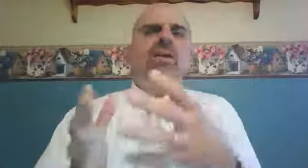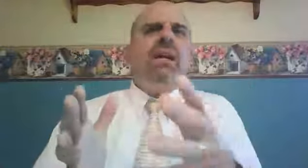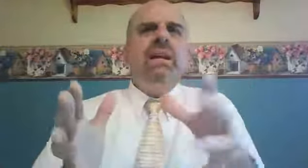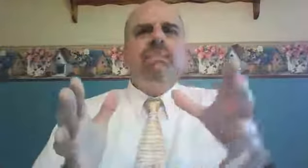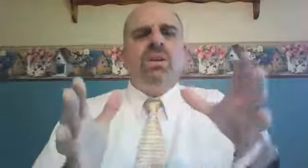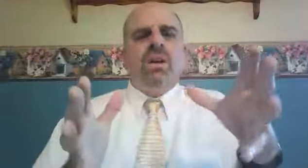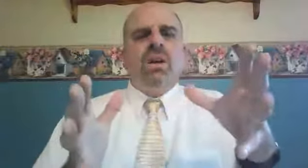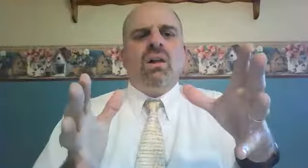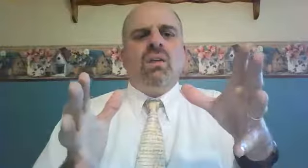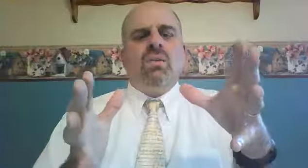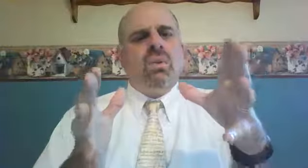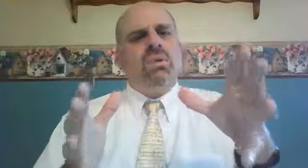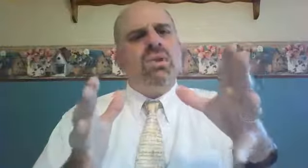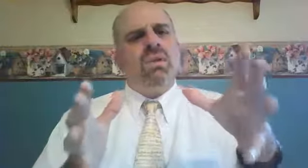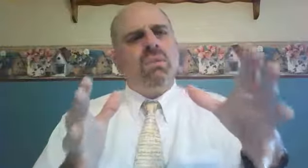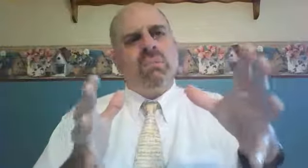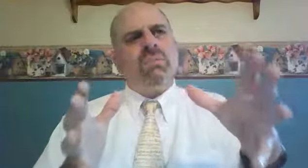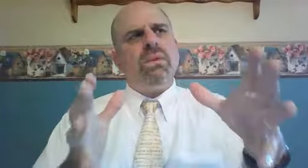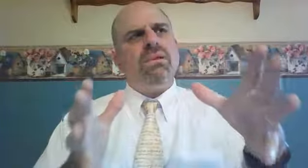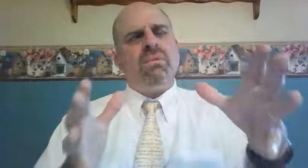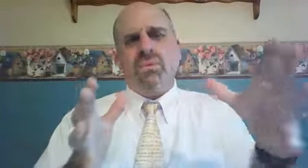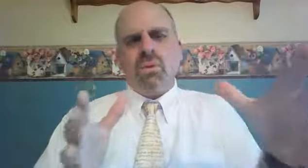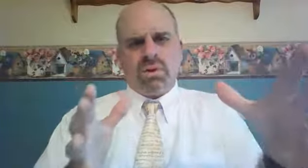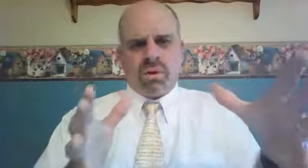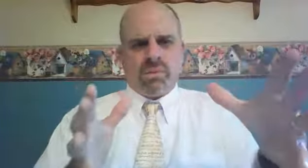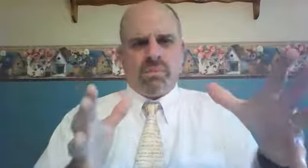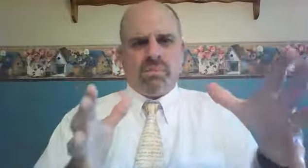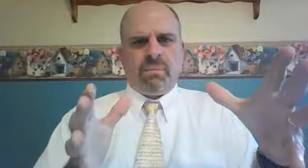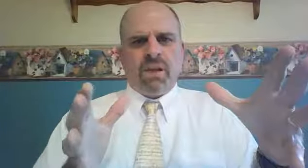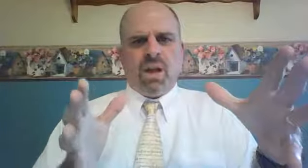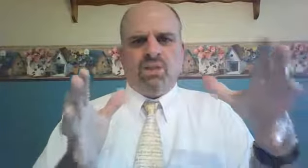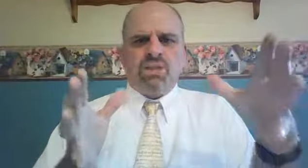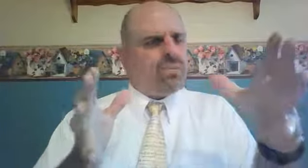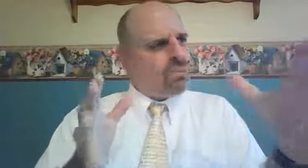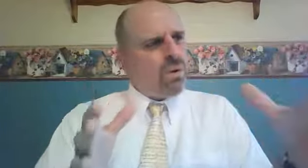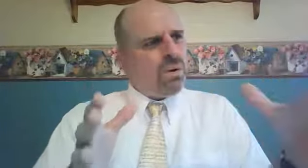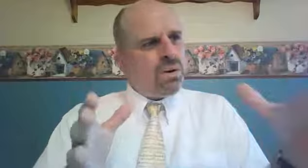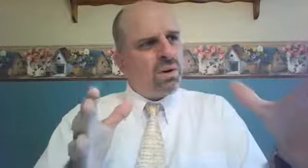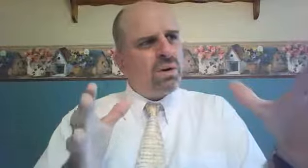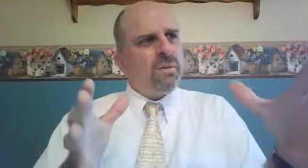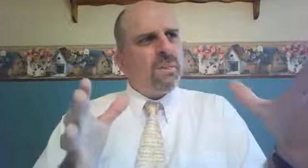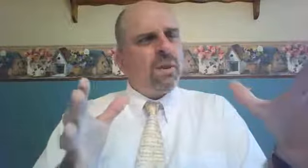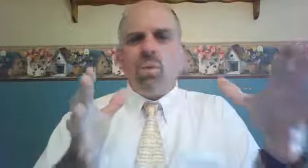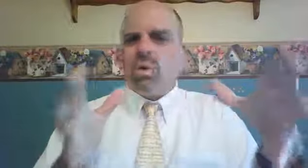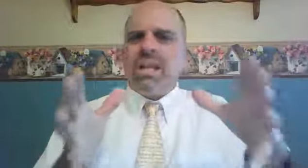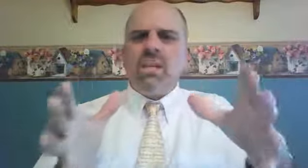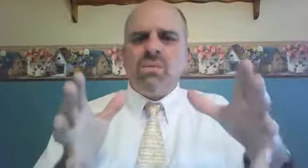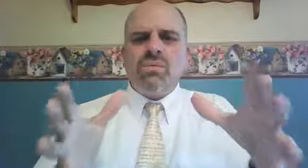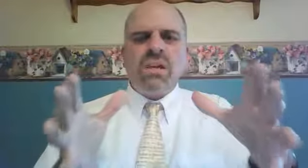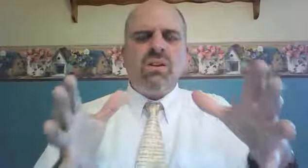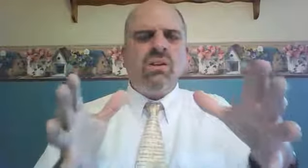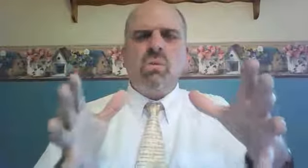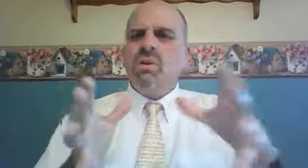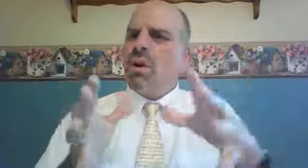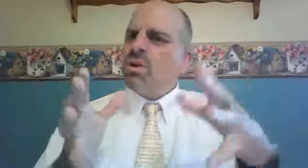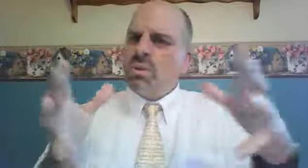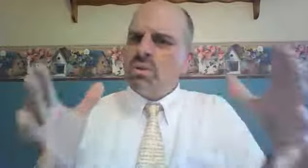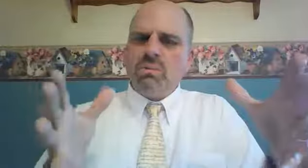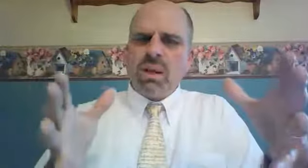apparently, Ruth, remember, is a foreigner. She's a foreigner working in the fields with all sorts of